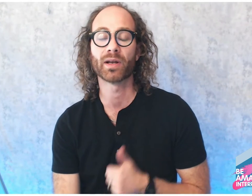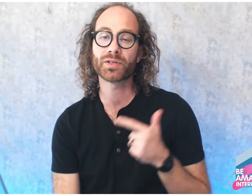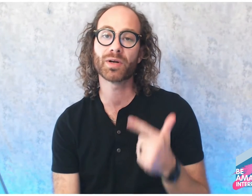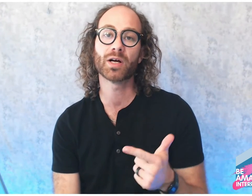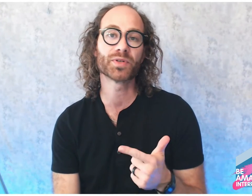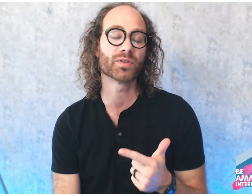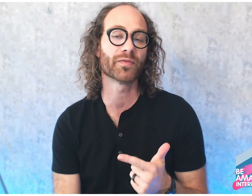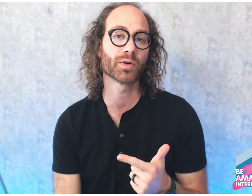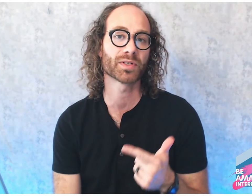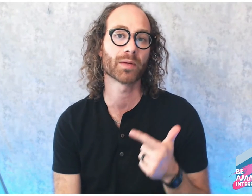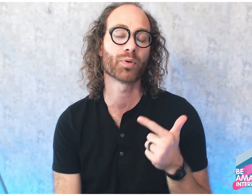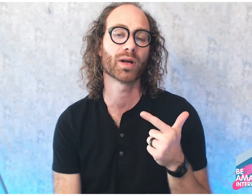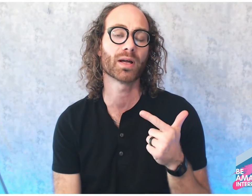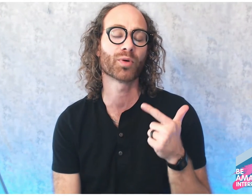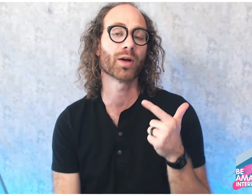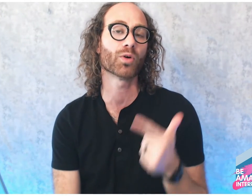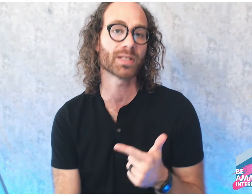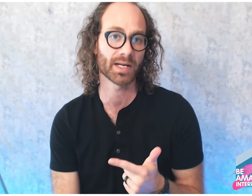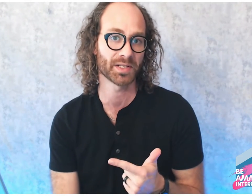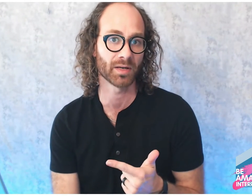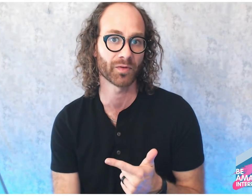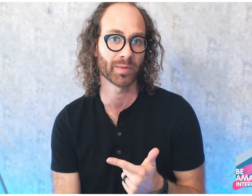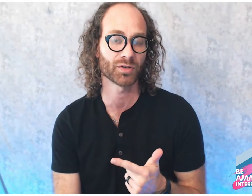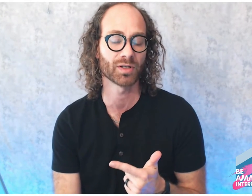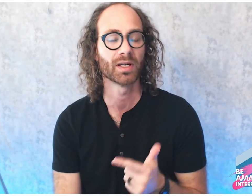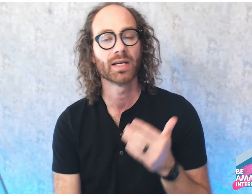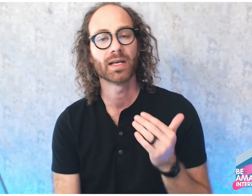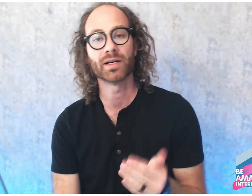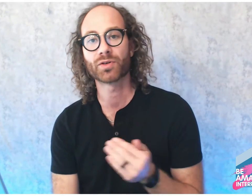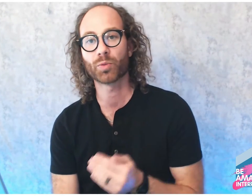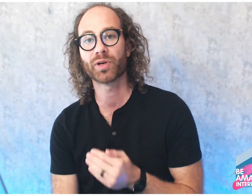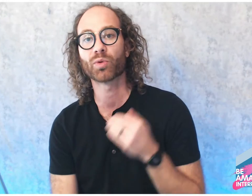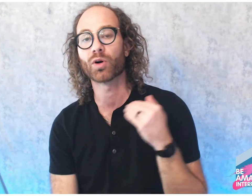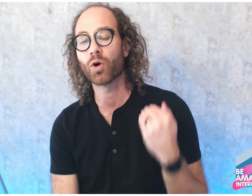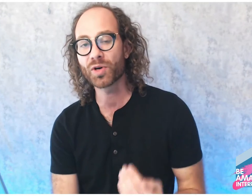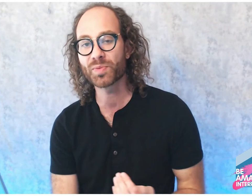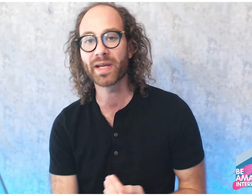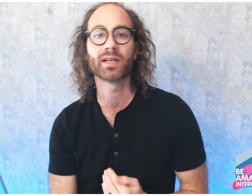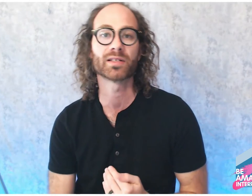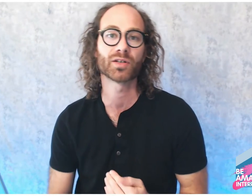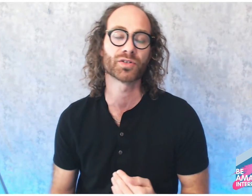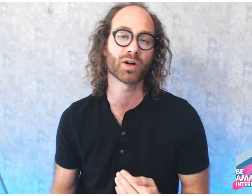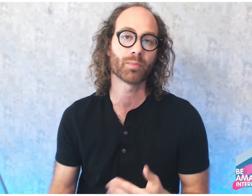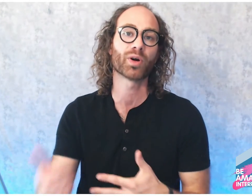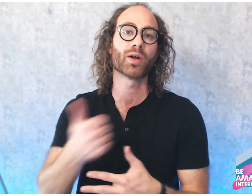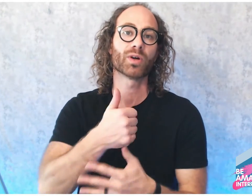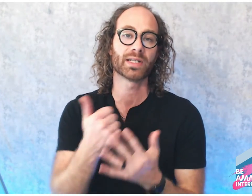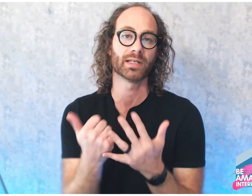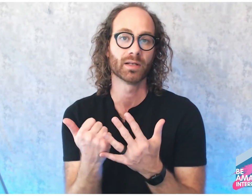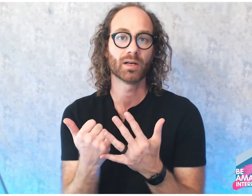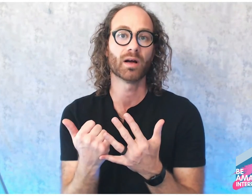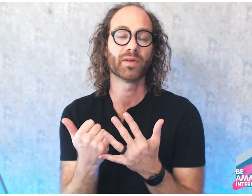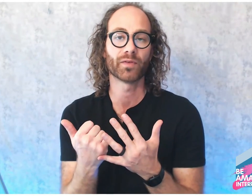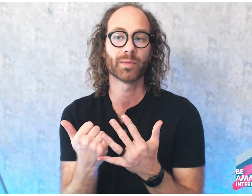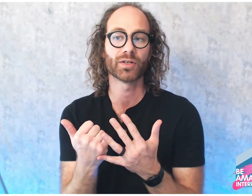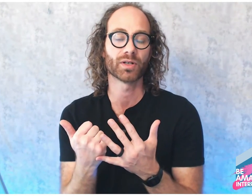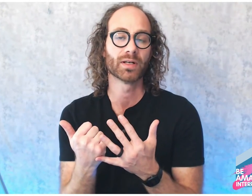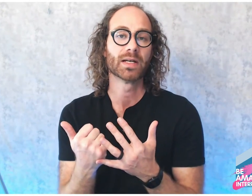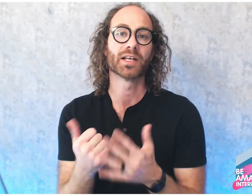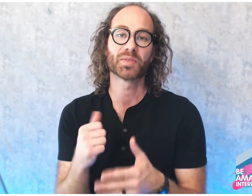helps you to focus on prioritizing information. In interpreting, we're always making decisions on priority of information, especially